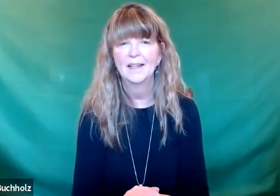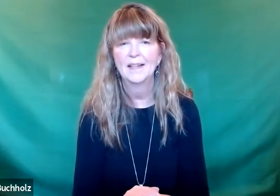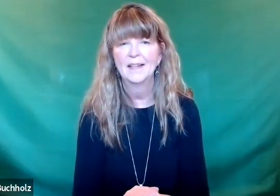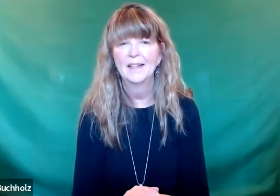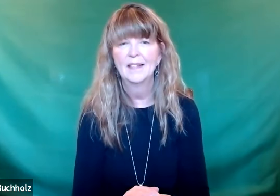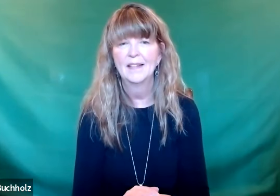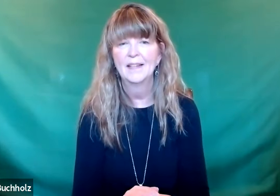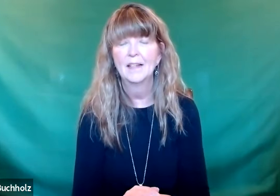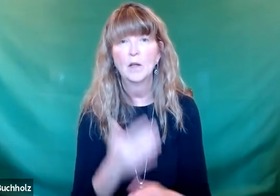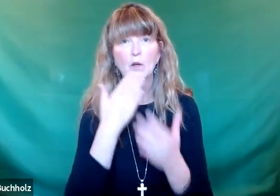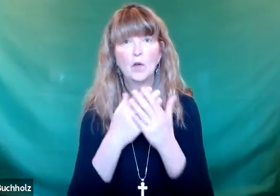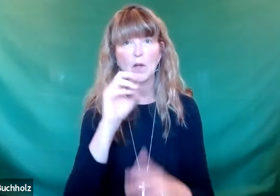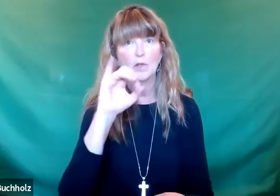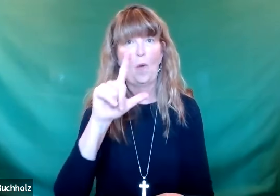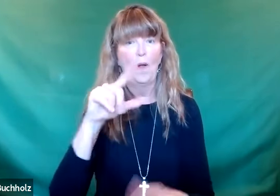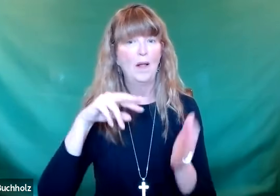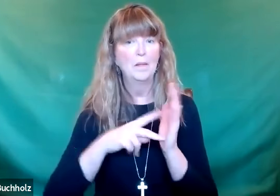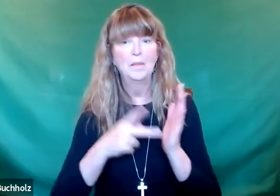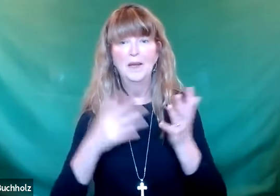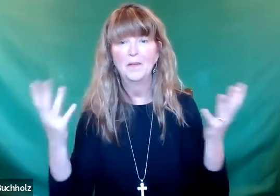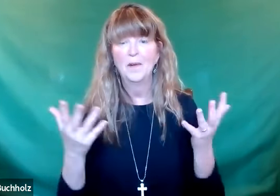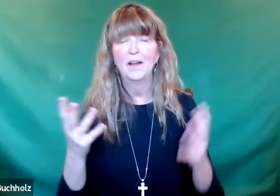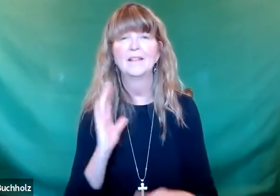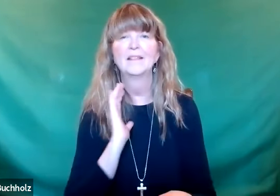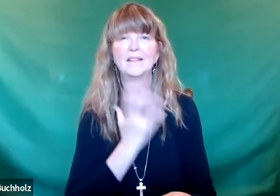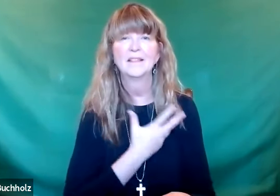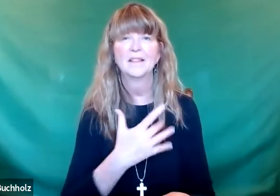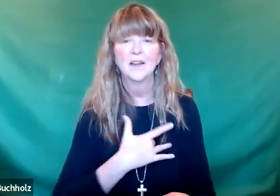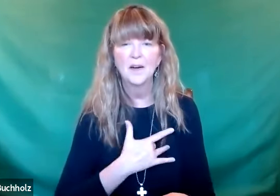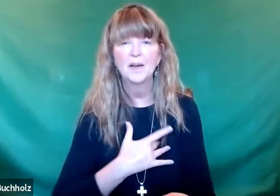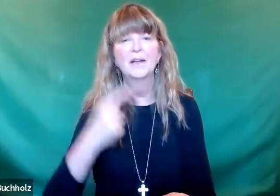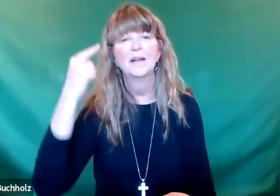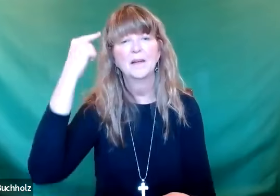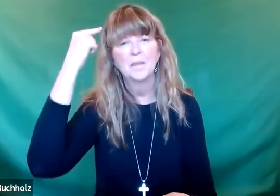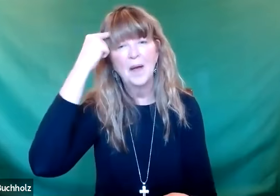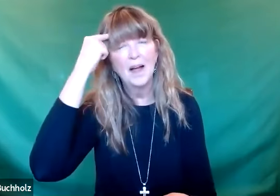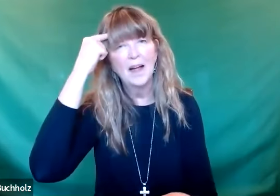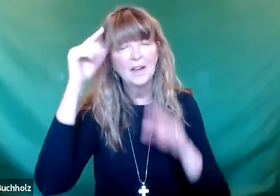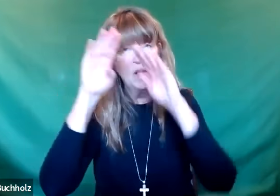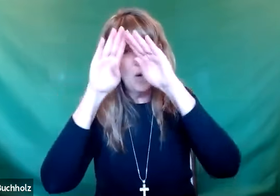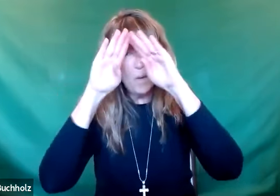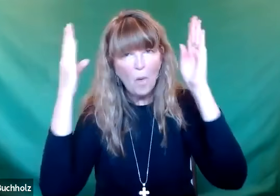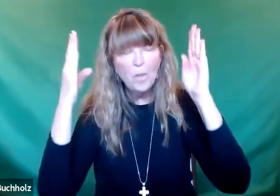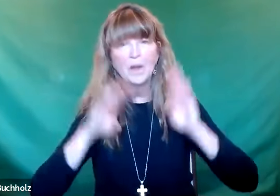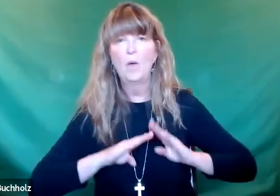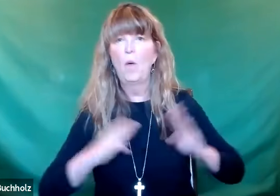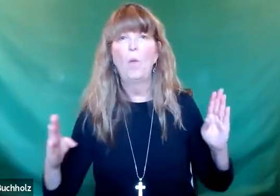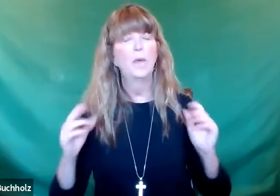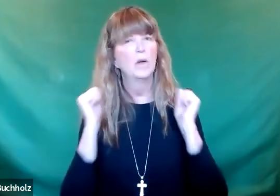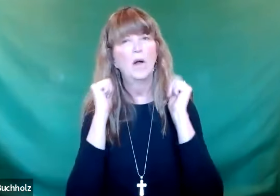But for those who are focused only on those things, they are not going to have the word of God in their hearts. And the good soils